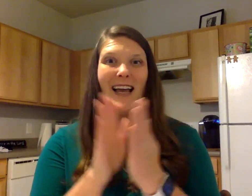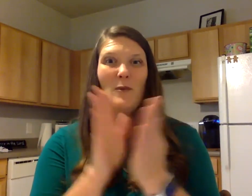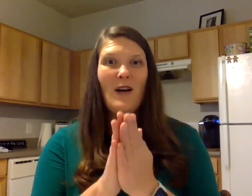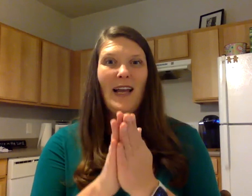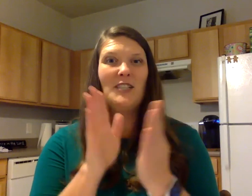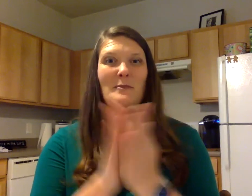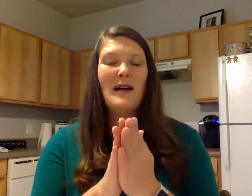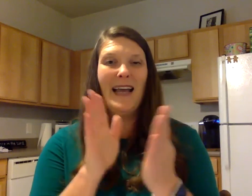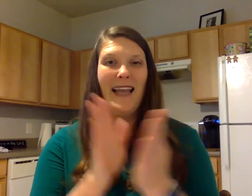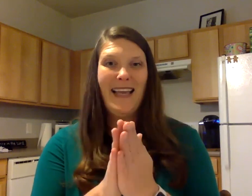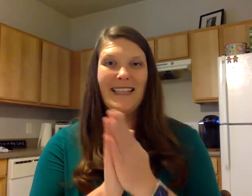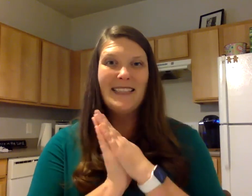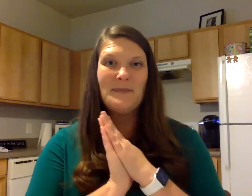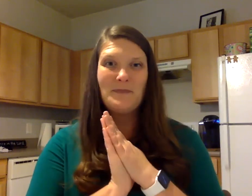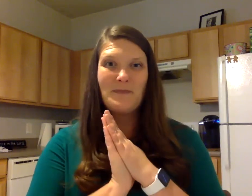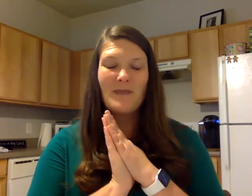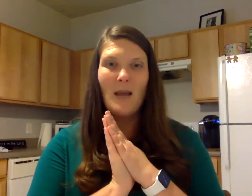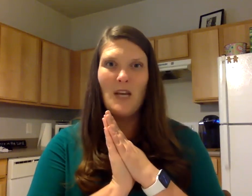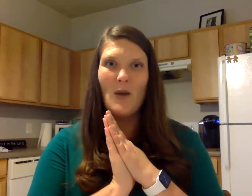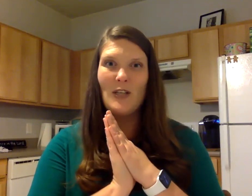wash my hands. How many words?